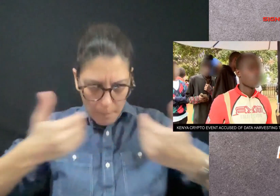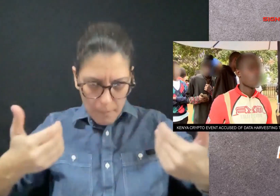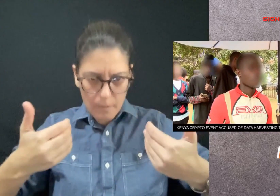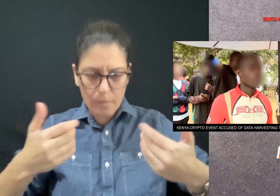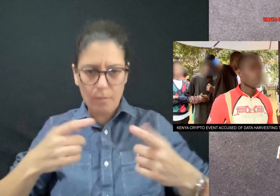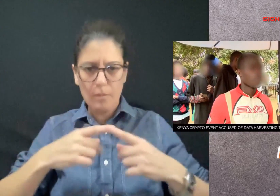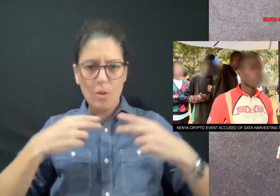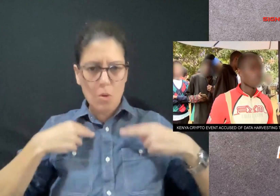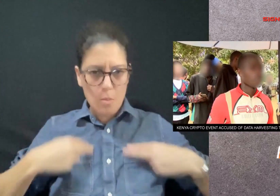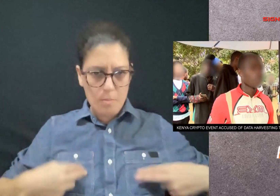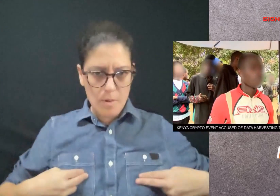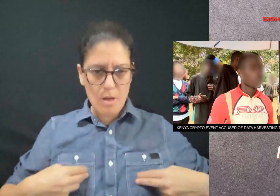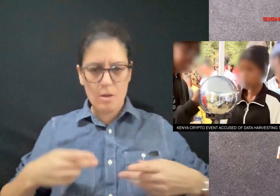humans from online robots